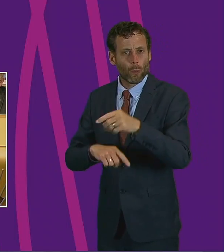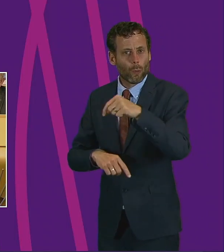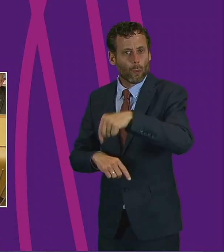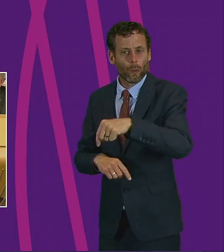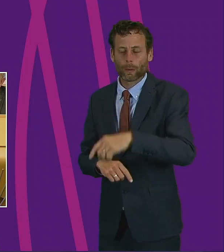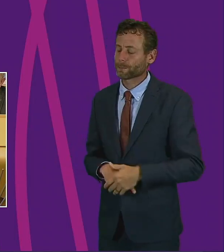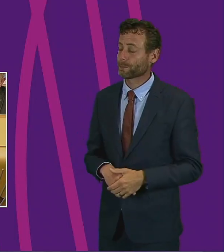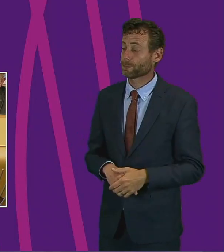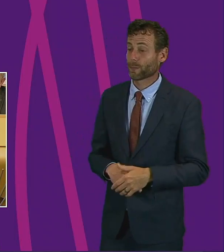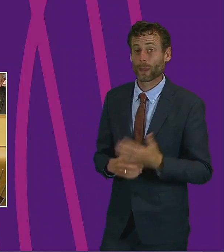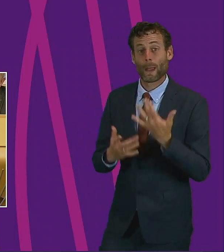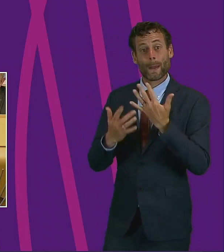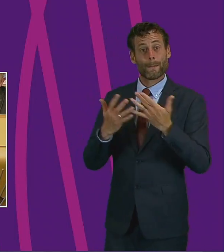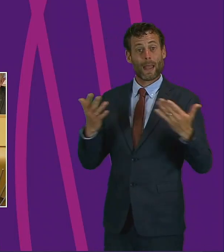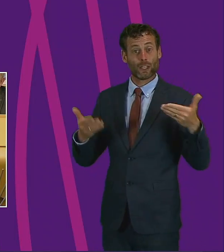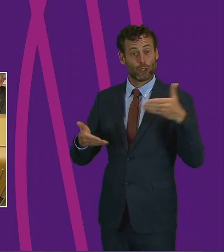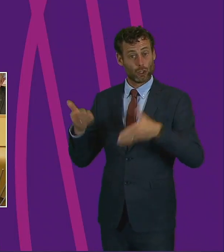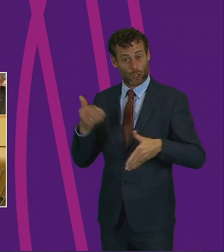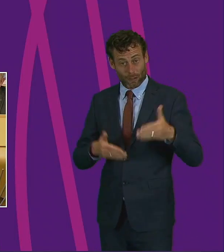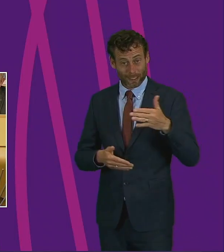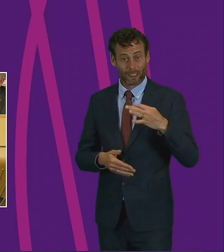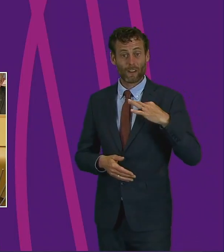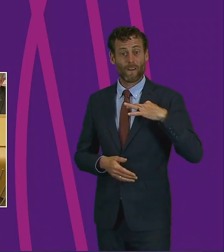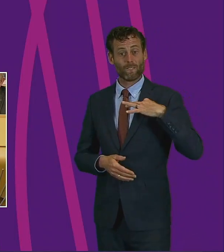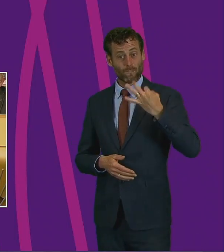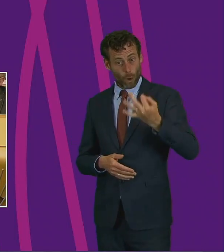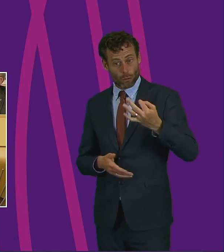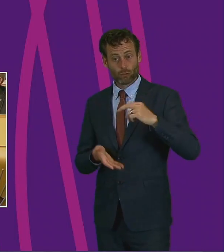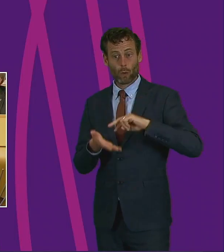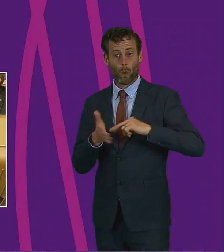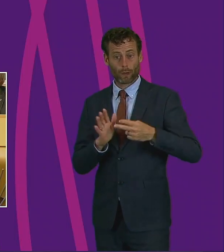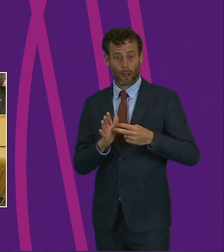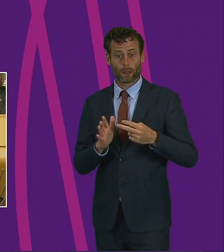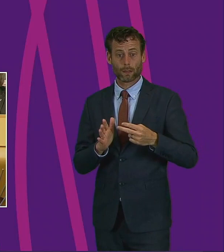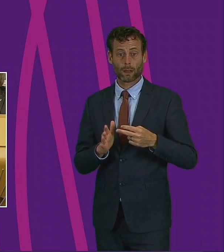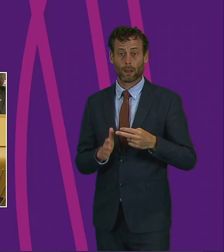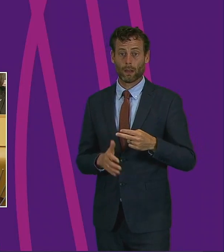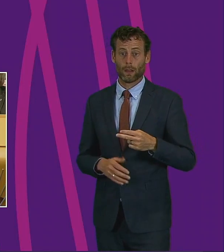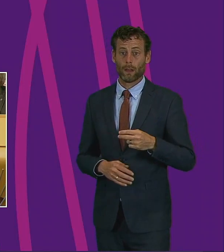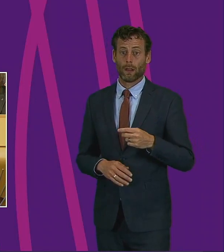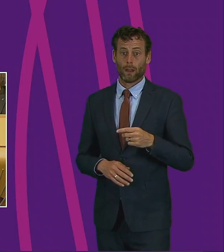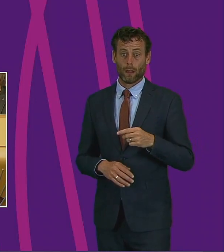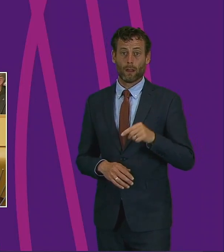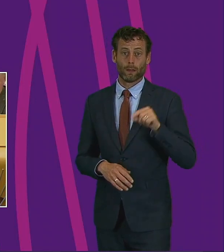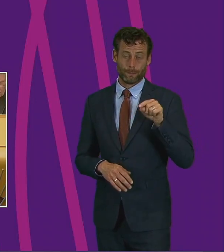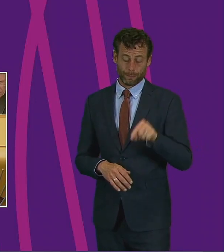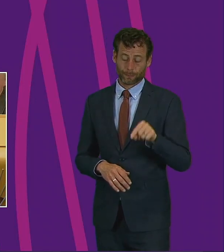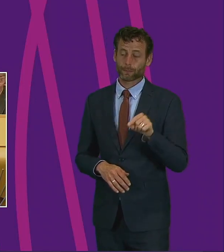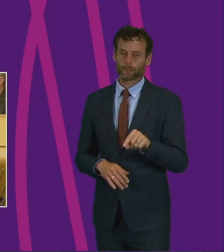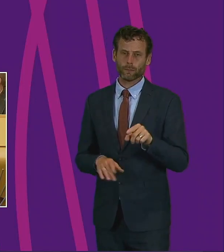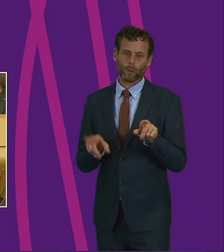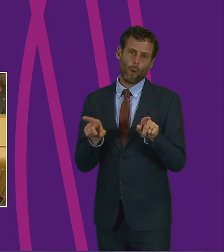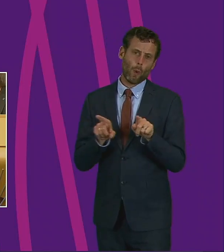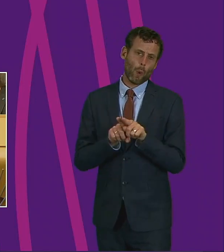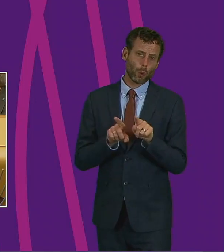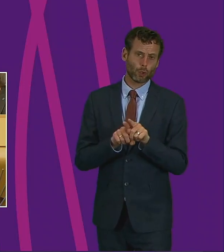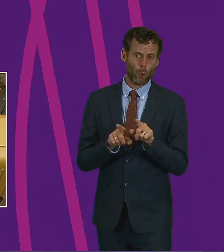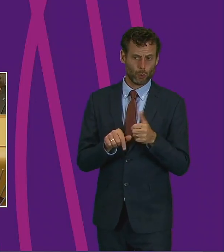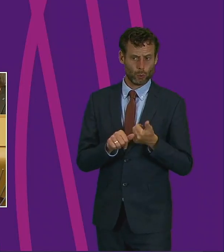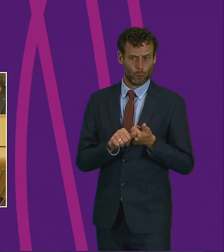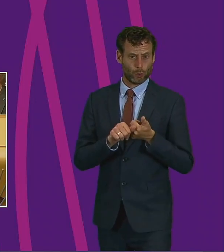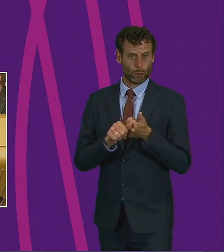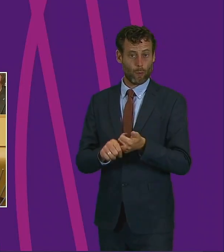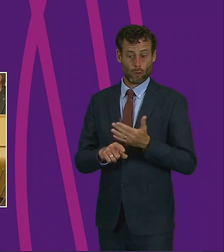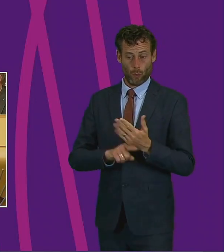Many charities and voluntary organisations, also the backbone to our communities, are also being supported by the